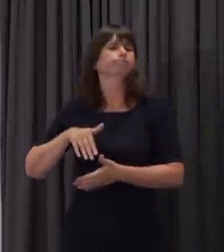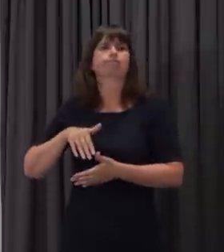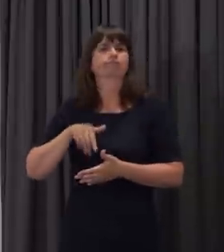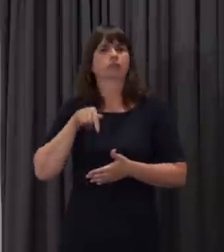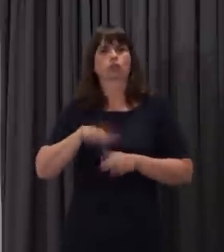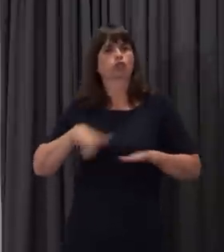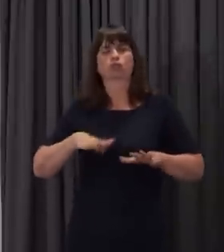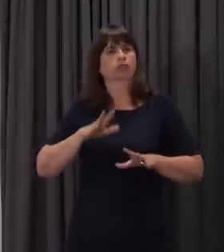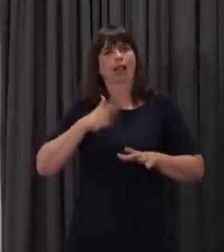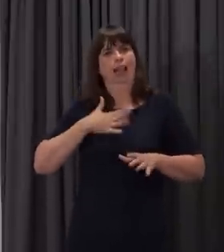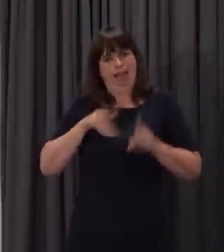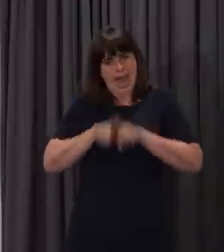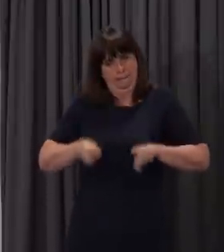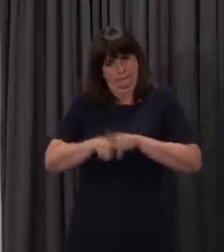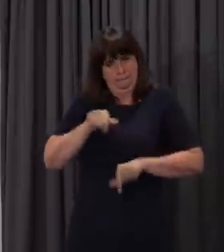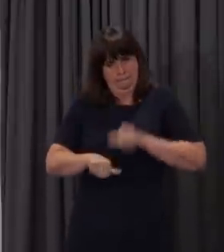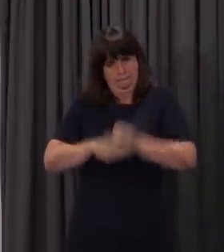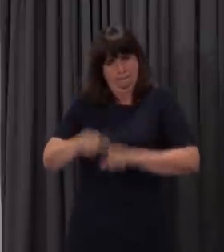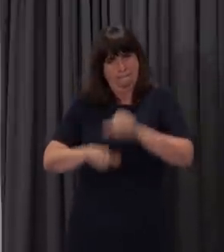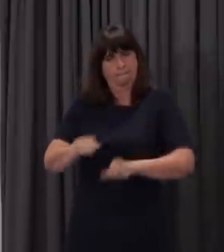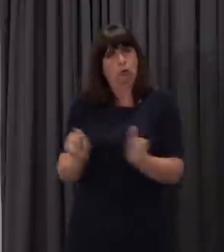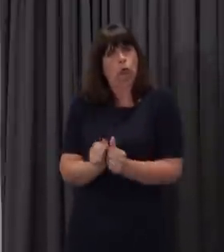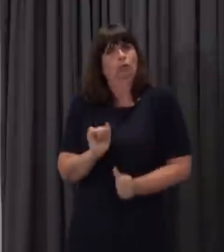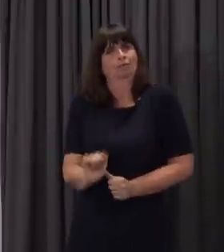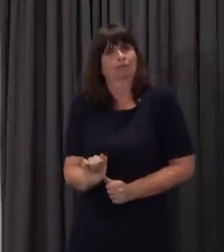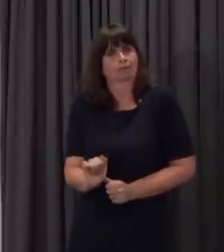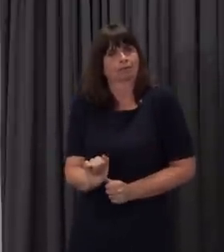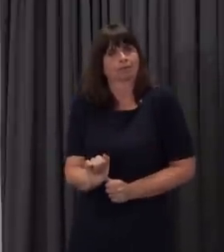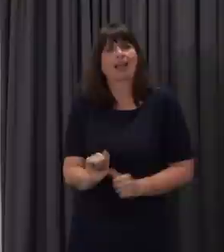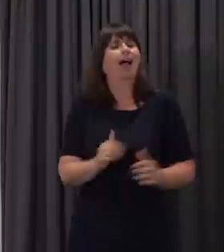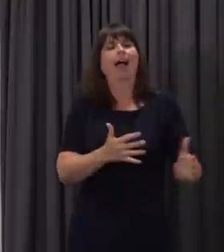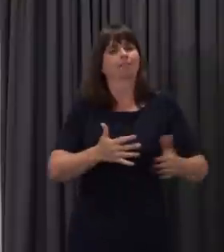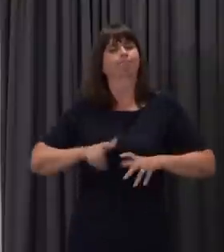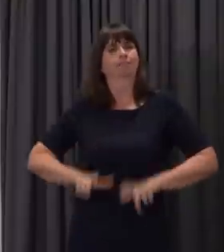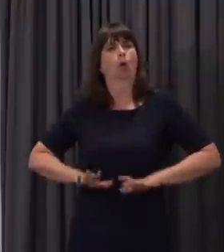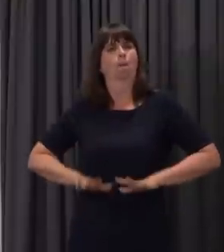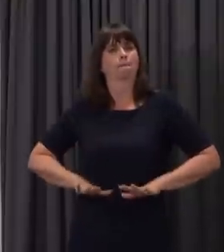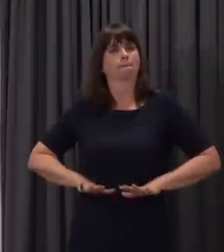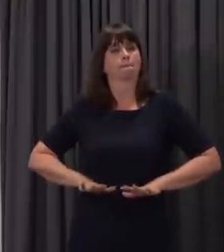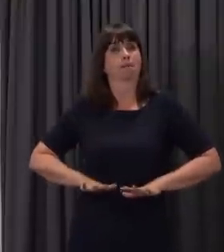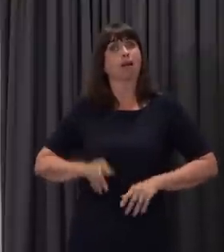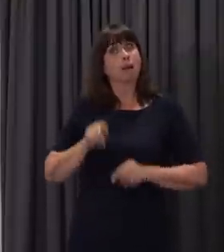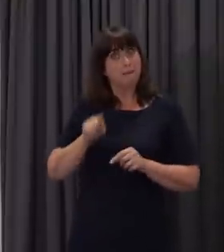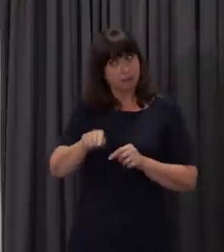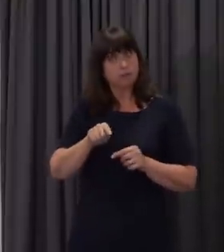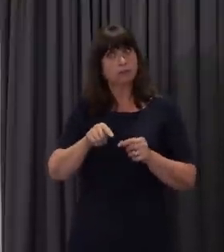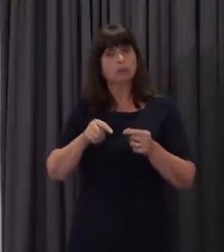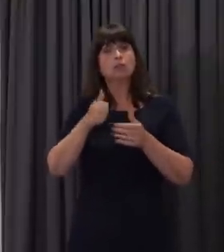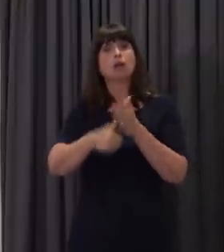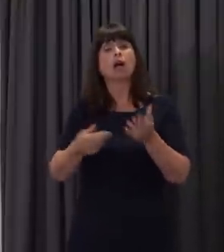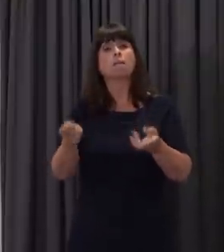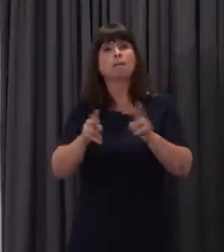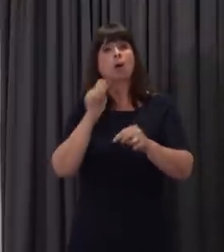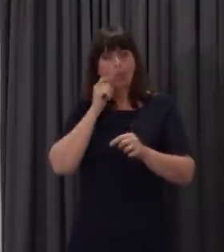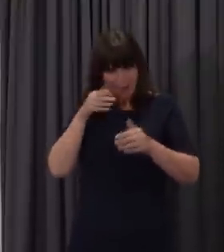scenario even though they're entitled to take up a place. In this scenario, children will be returning to their own